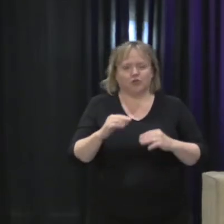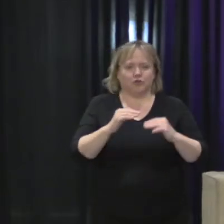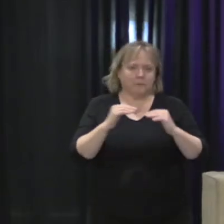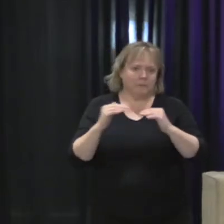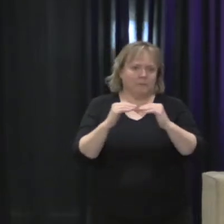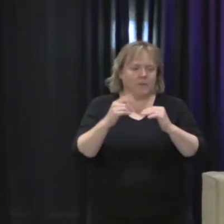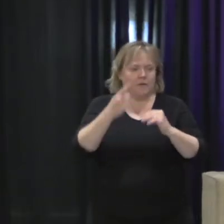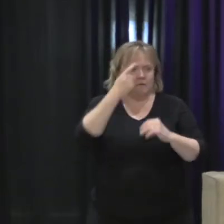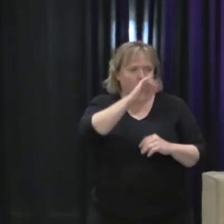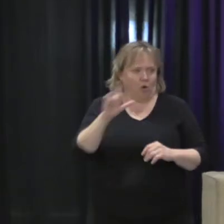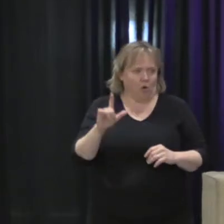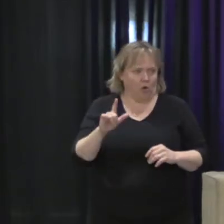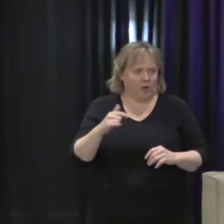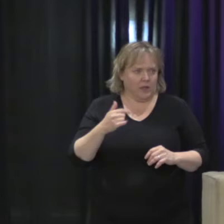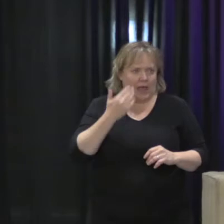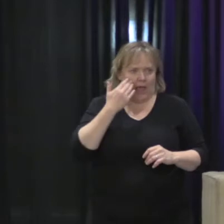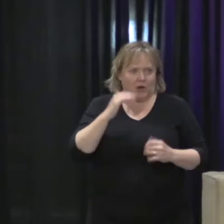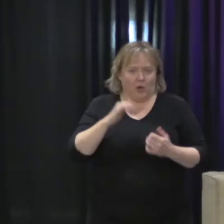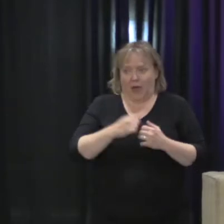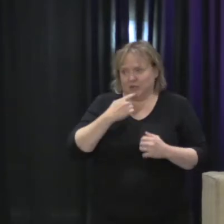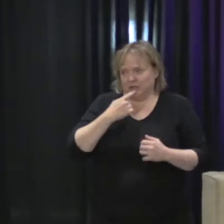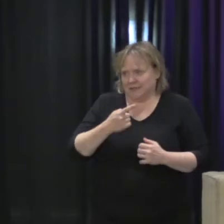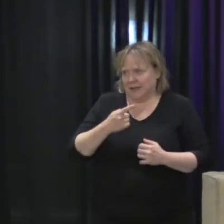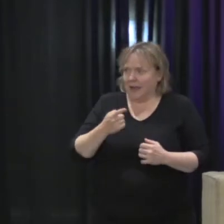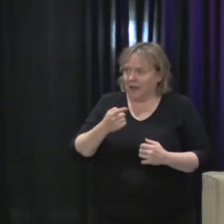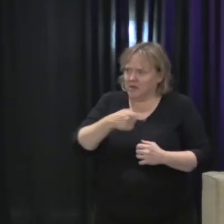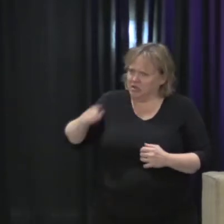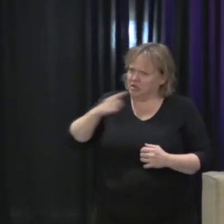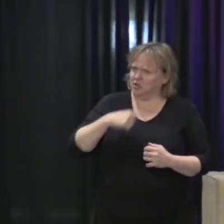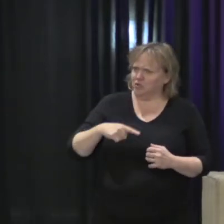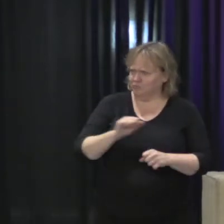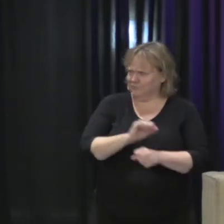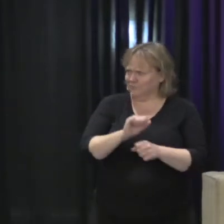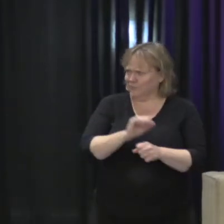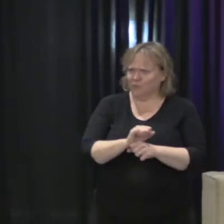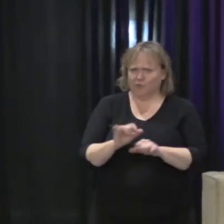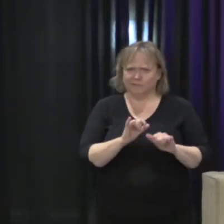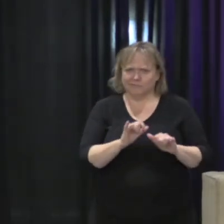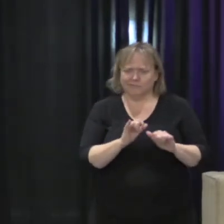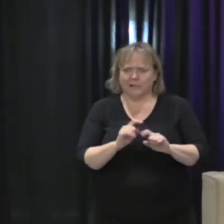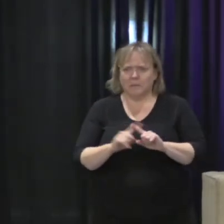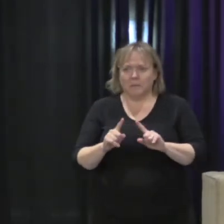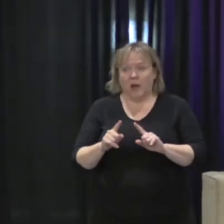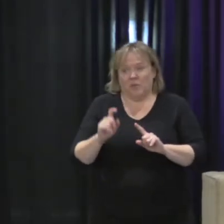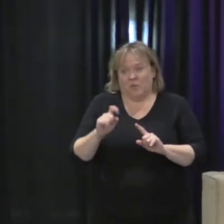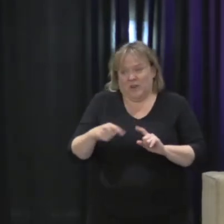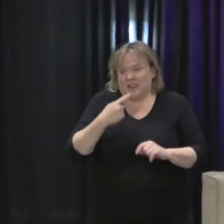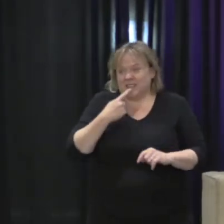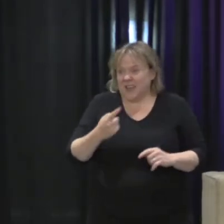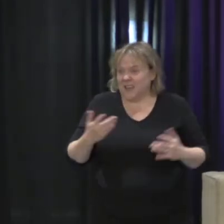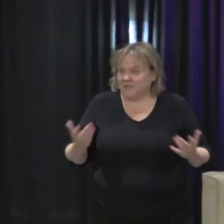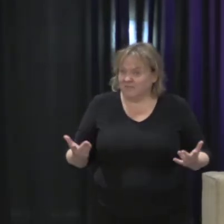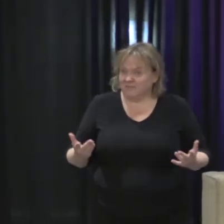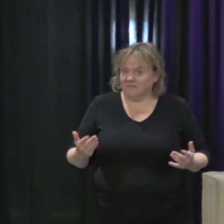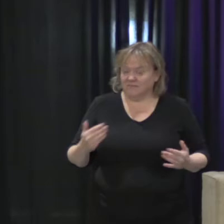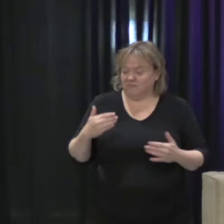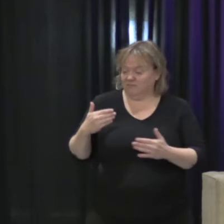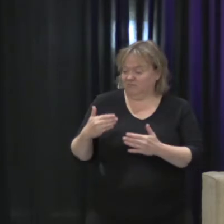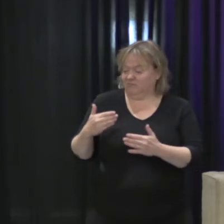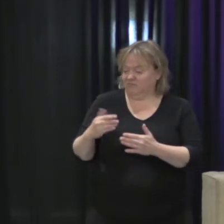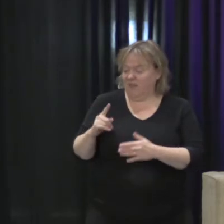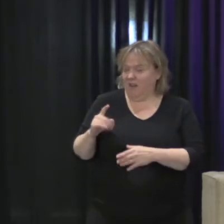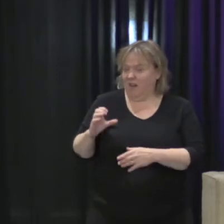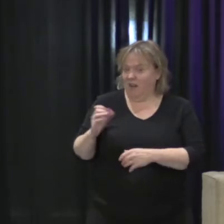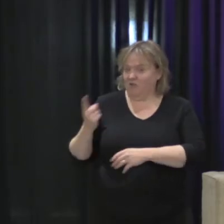obviously I don't need to say this, but I think we always need to say this. We're less than 100 days away from voting day in